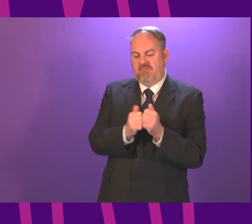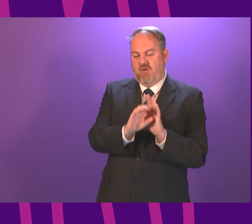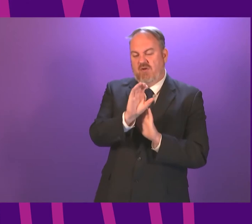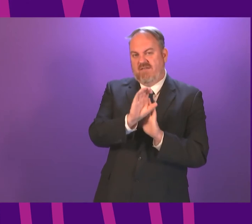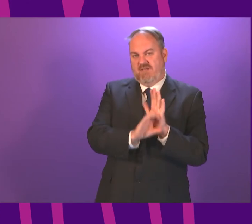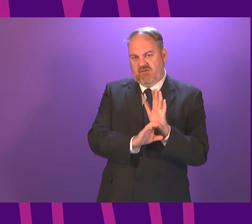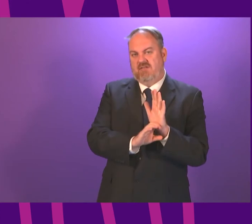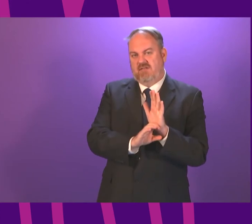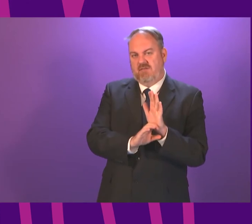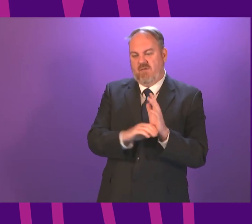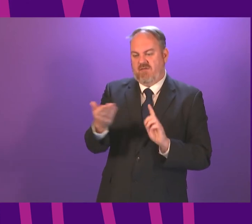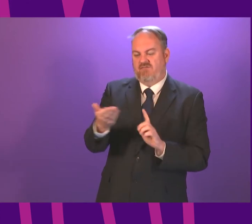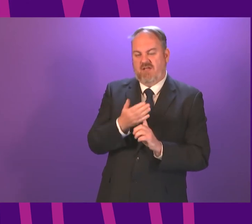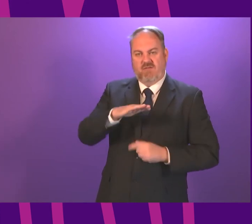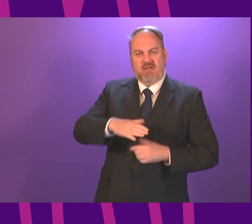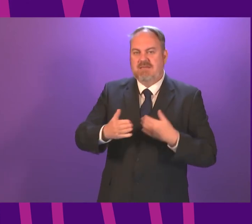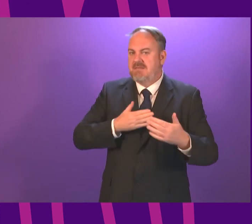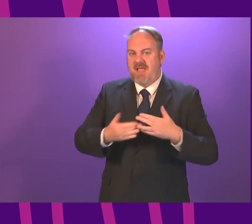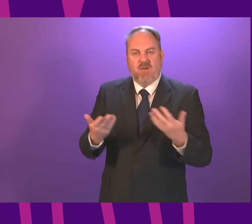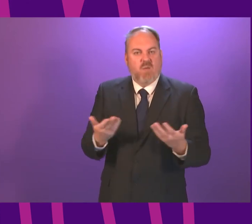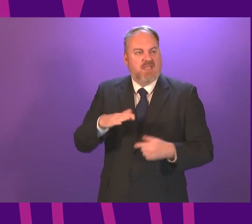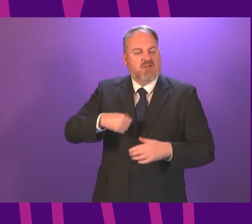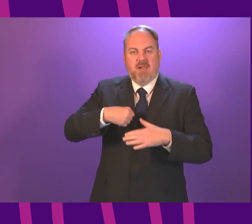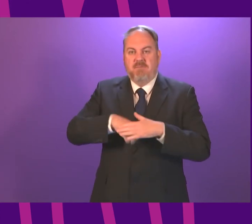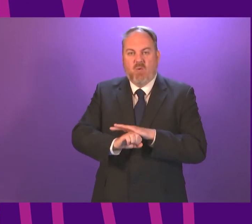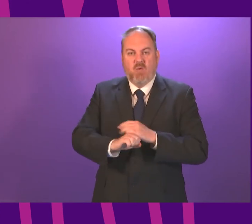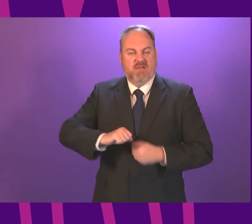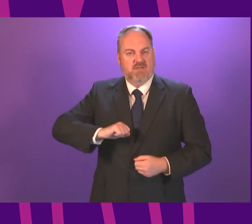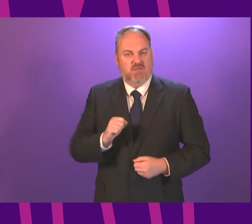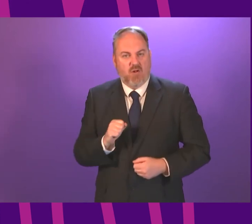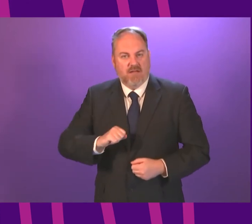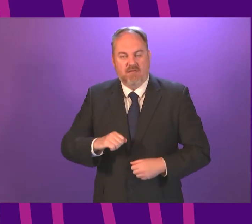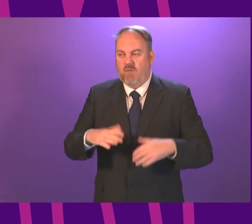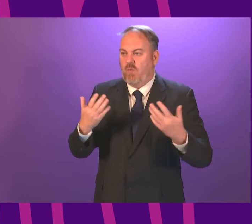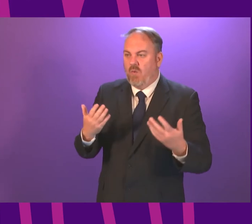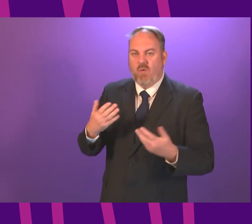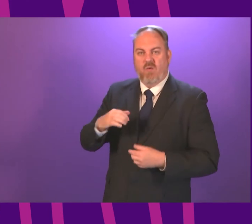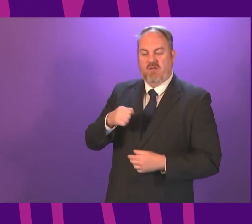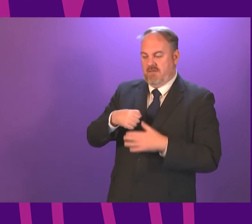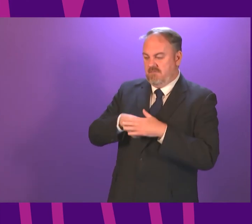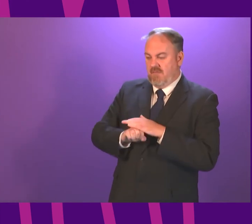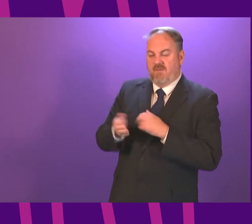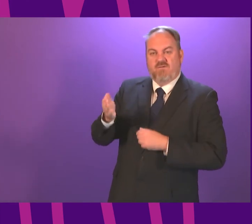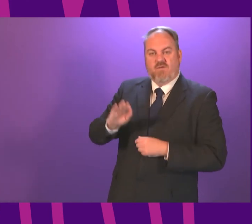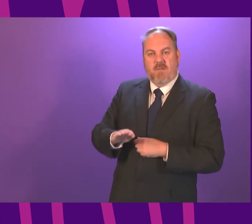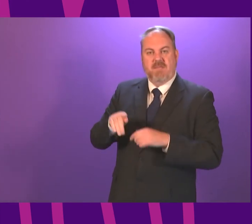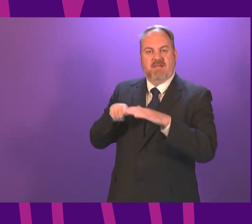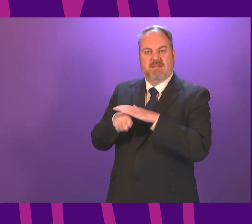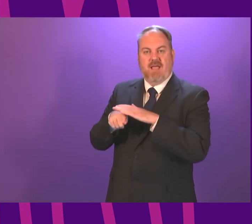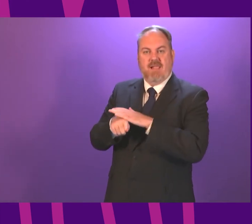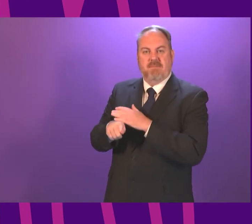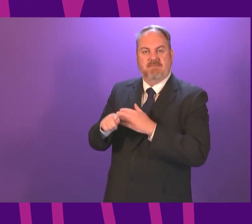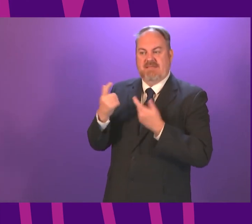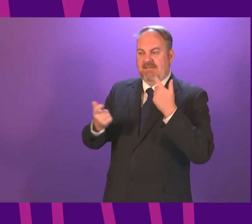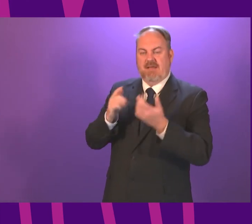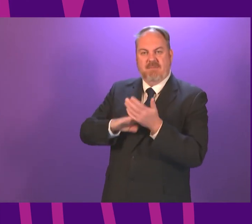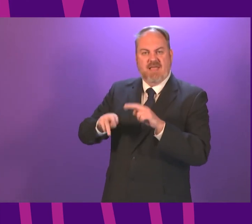child matter, whether that child was born here in Scotland or is the child of an asylum seeker. They are a child living in Scotland, and